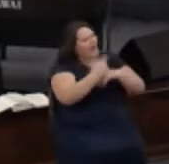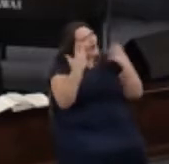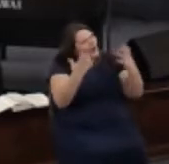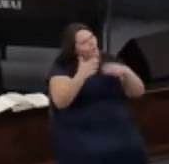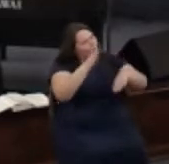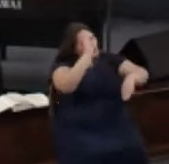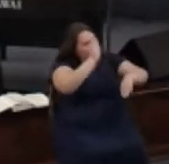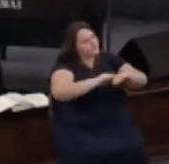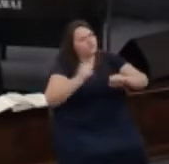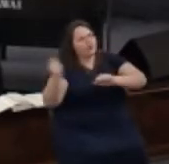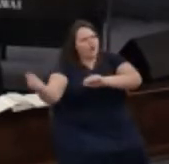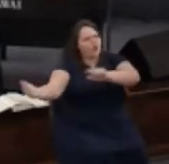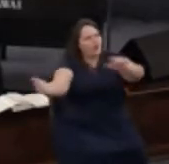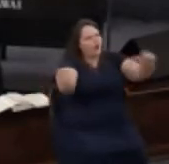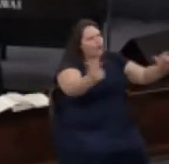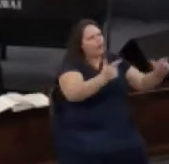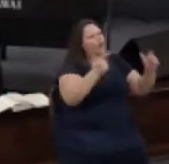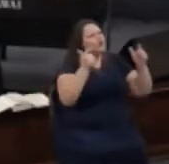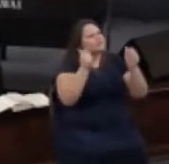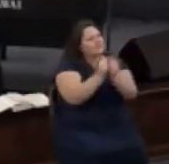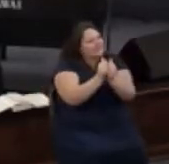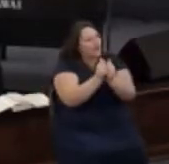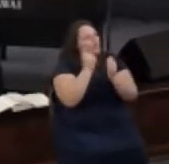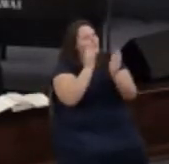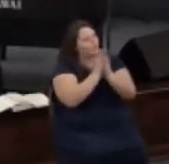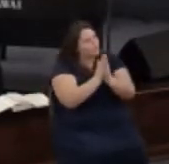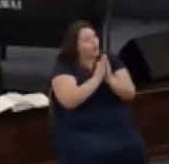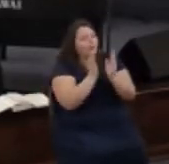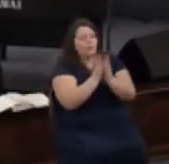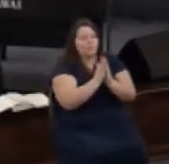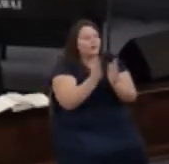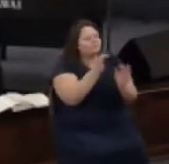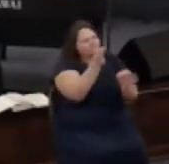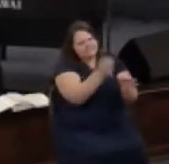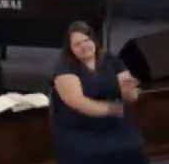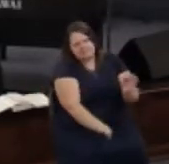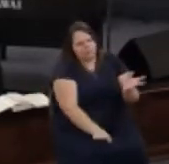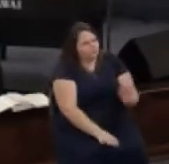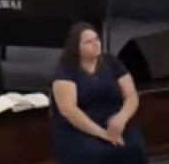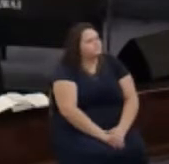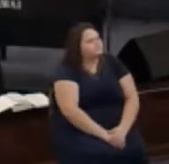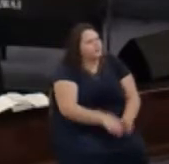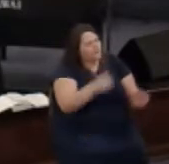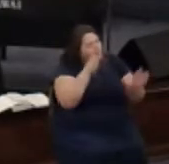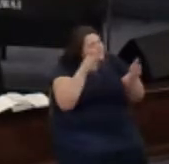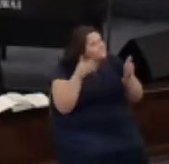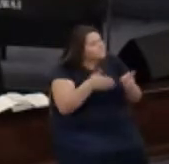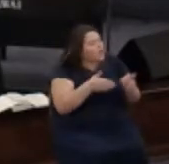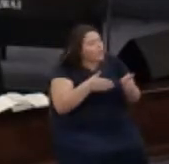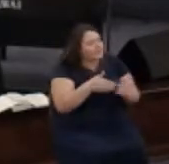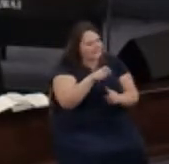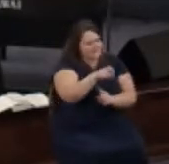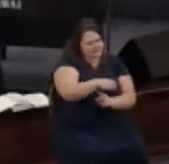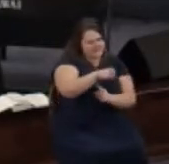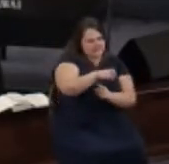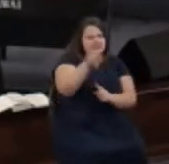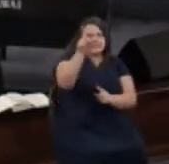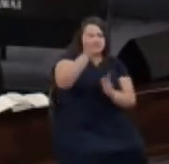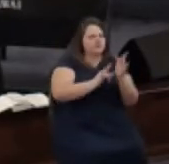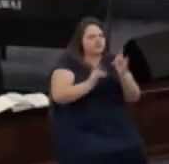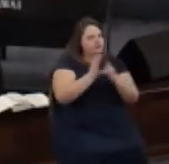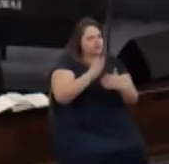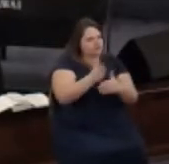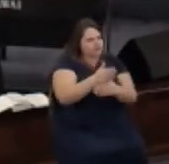call all of you together for prayer and the prayer is going to be very simple the focus is the need for Jesus to be shared